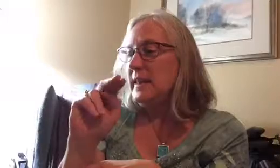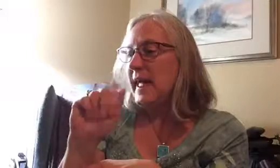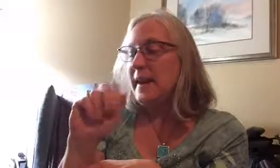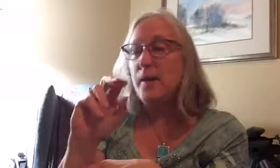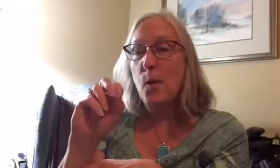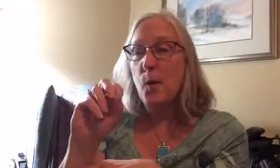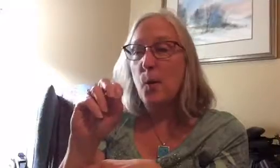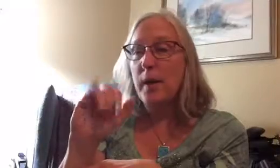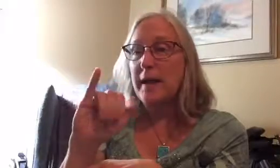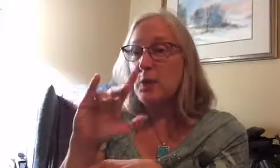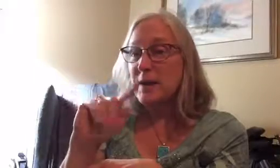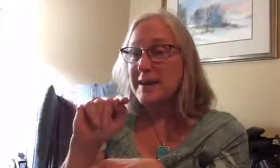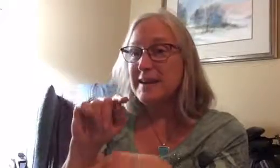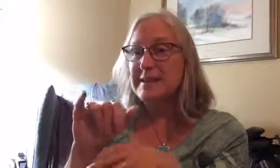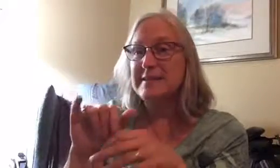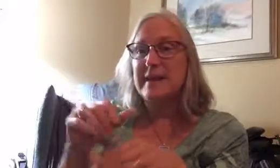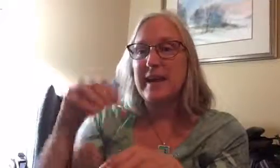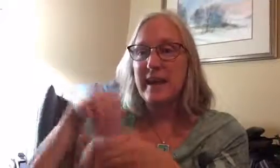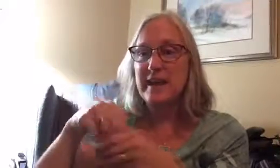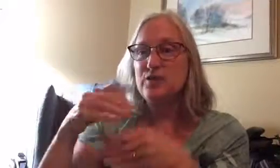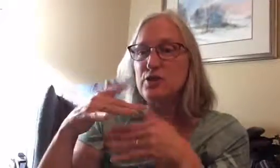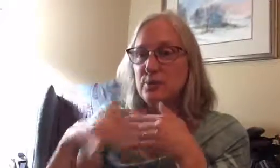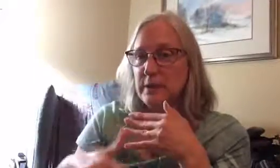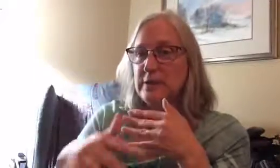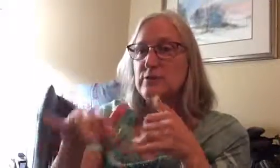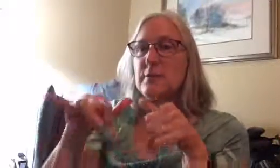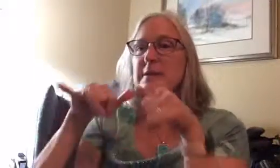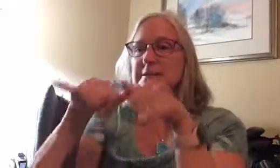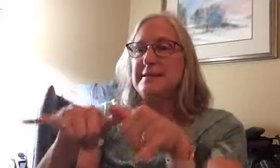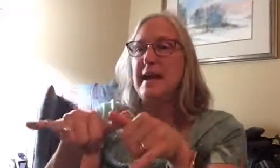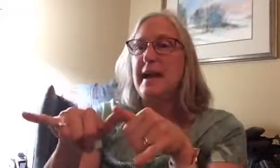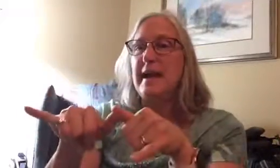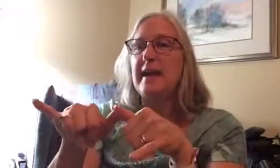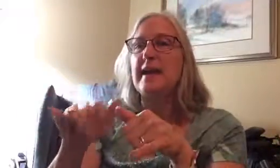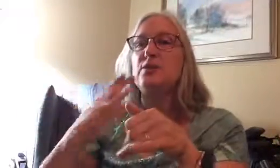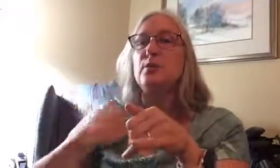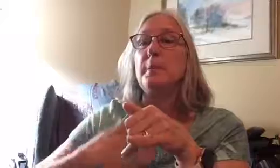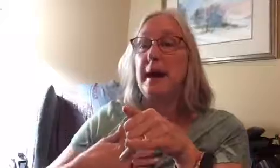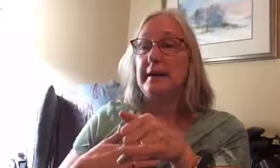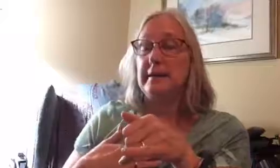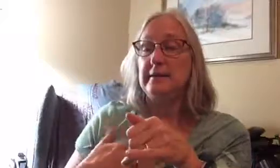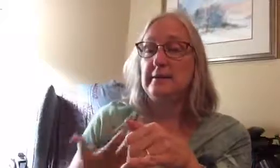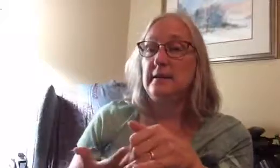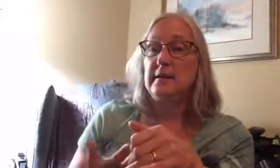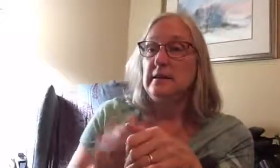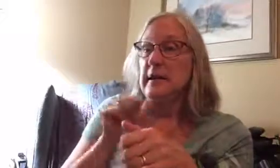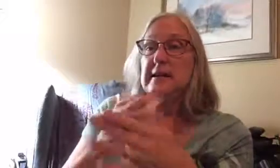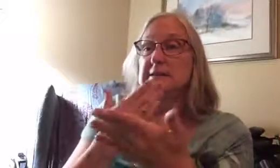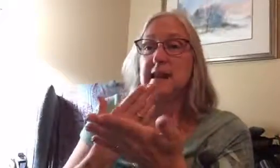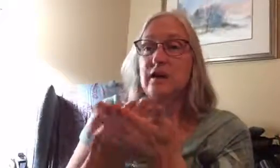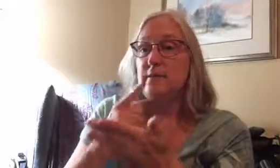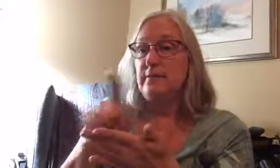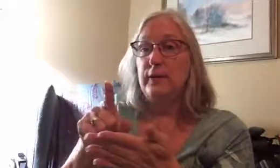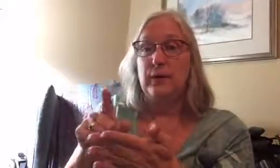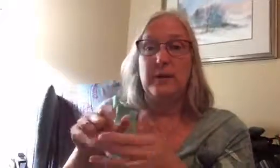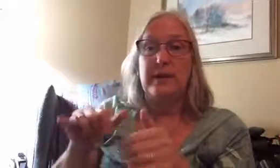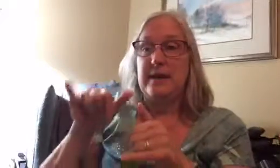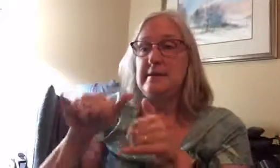nano ingredients that get into your bloodstream and stay in your body and it's not good for you and they can